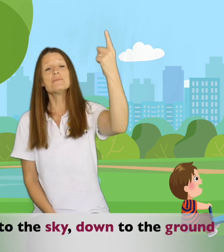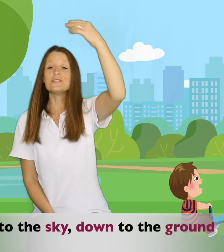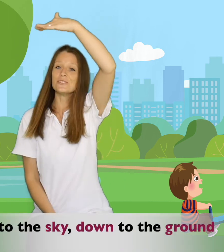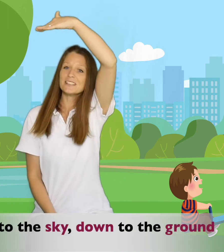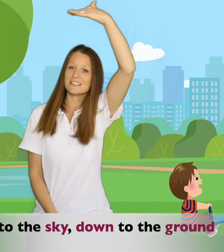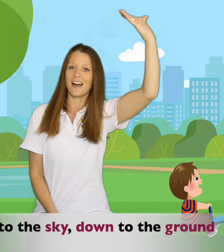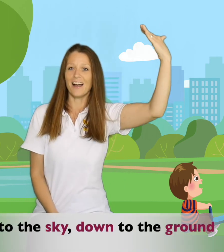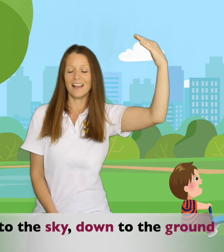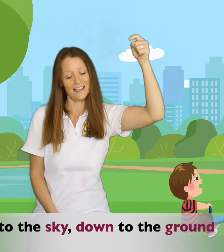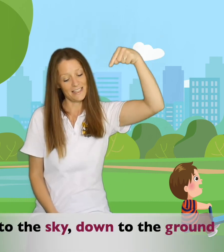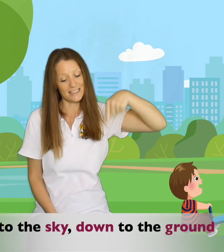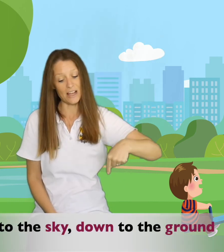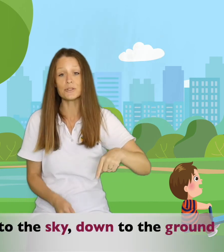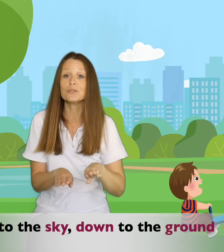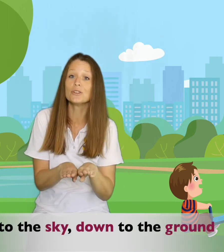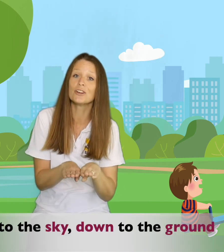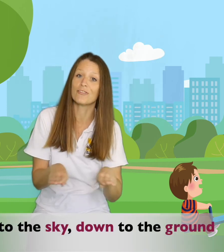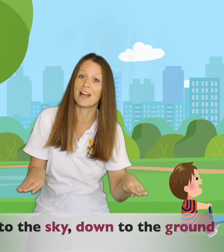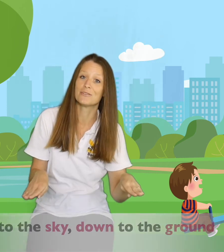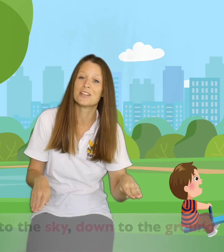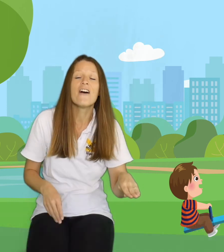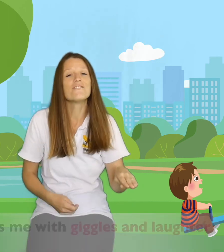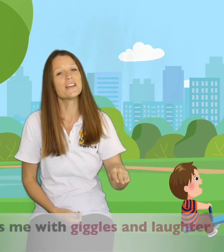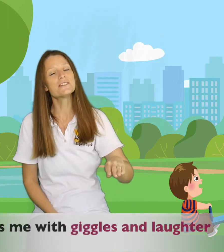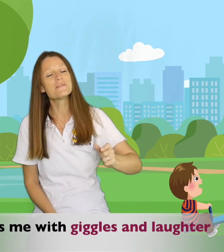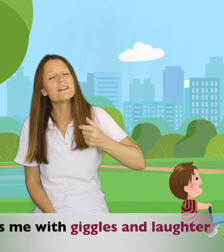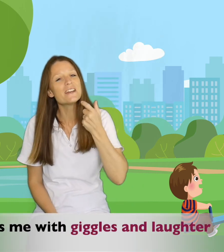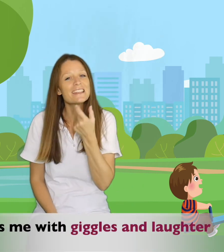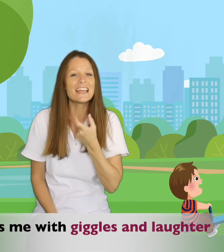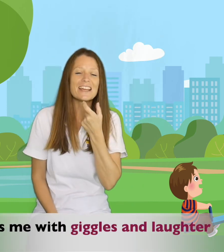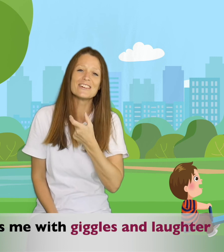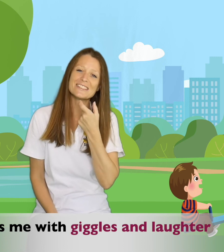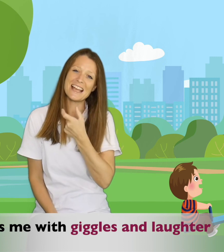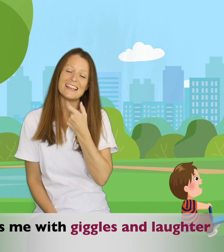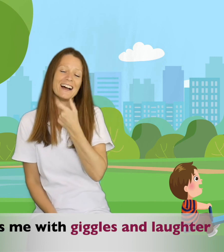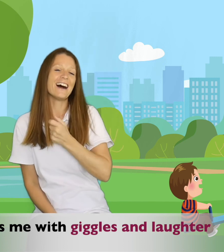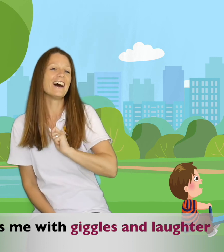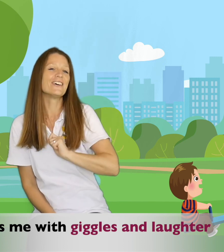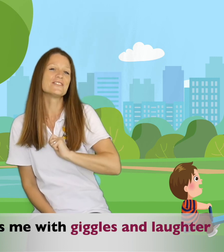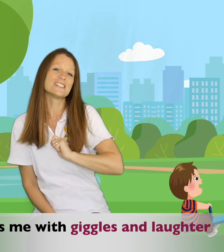to the sky. Down to the ground. Fills me with giggles and laughter.